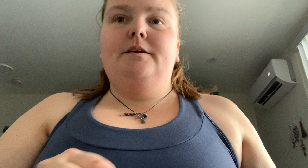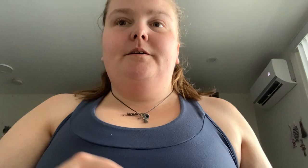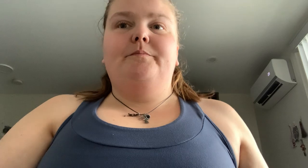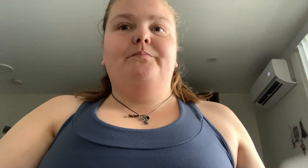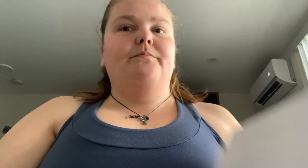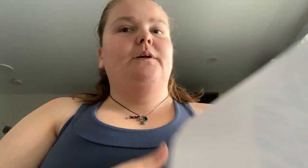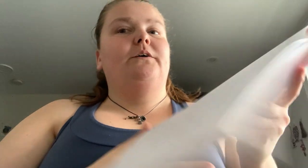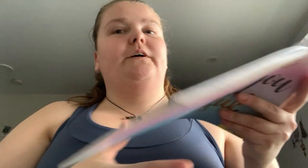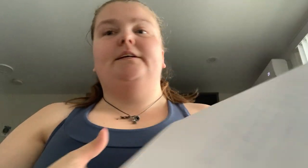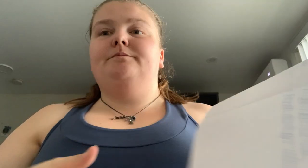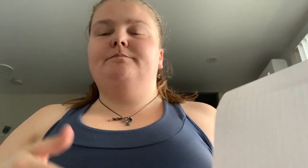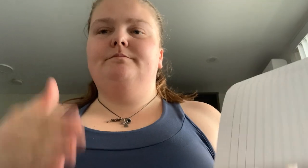Alrighty.